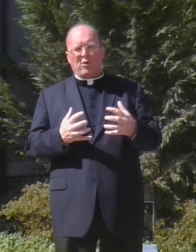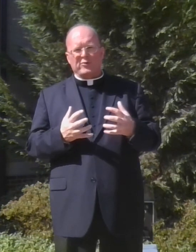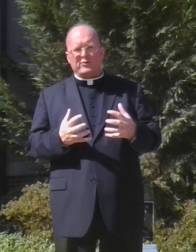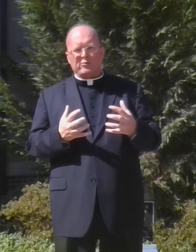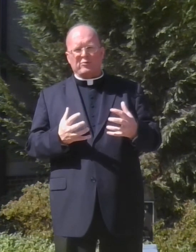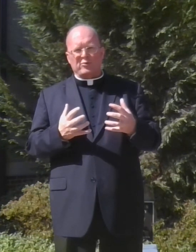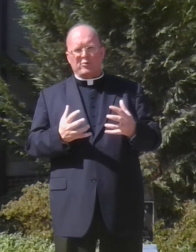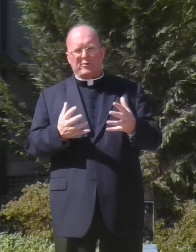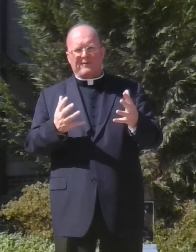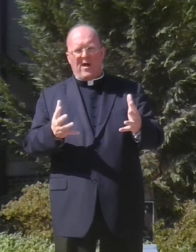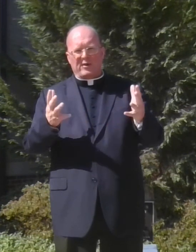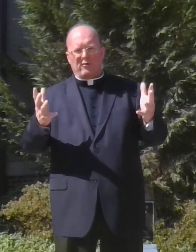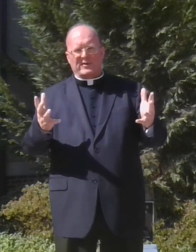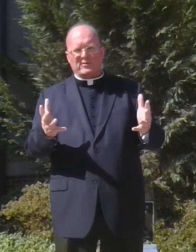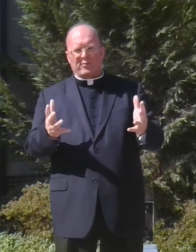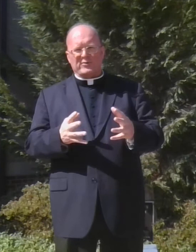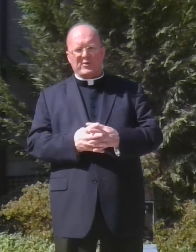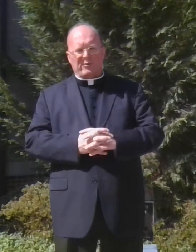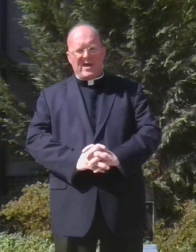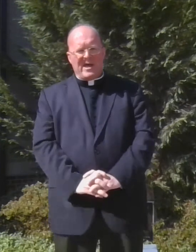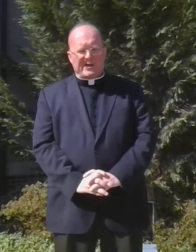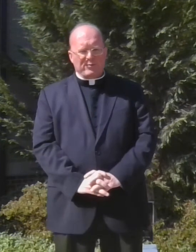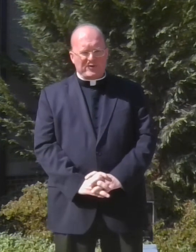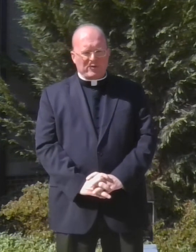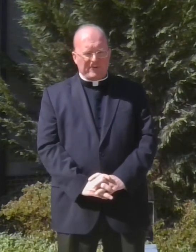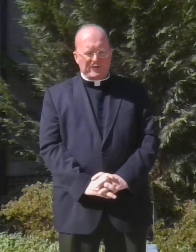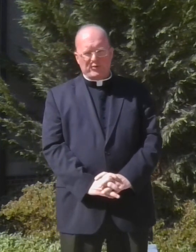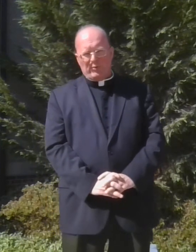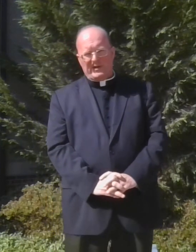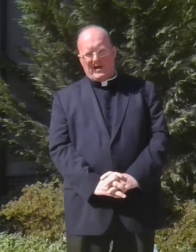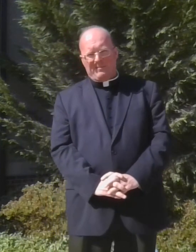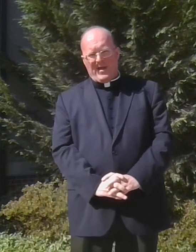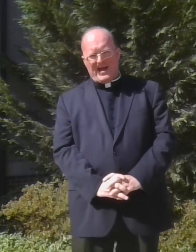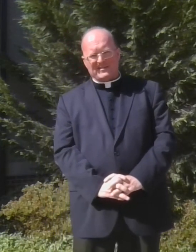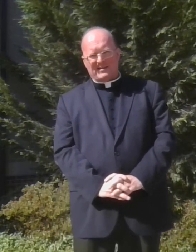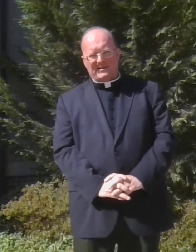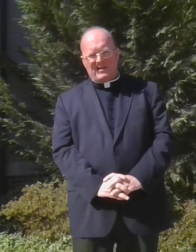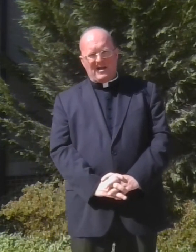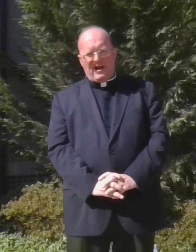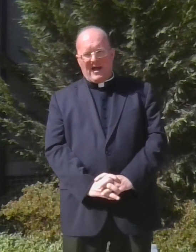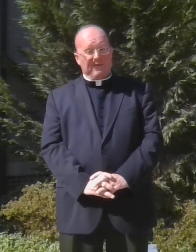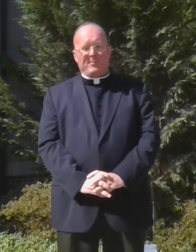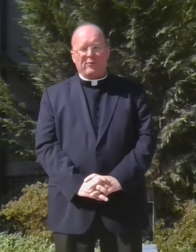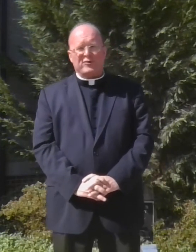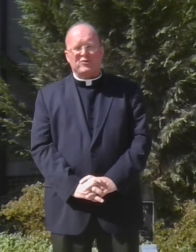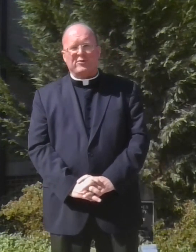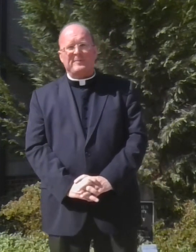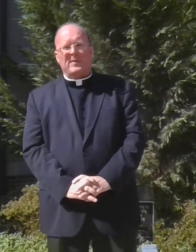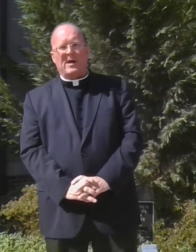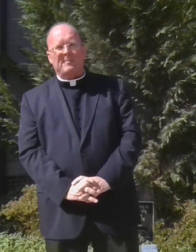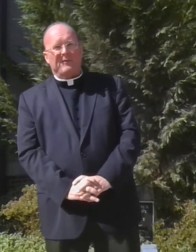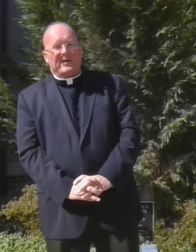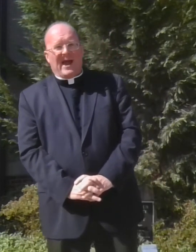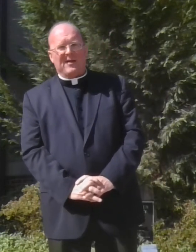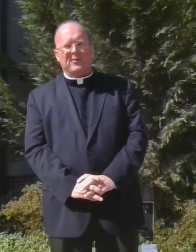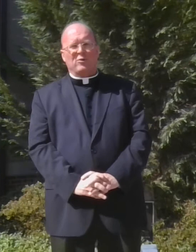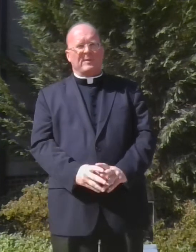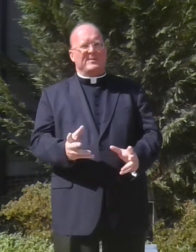closer to your divine grace, Lord. So as we start this new week, I'm asking every parishioner, every Catholic who may be